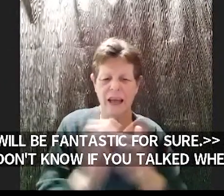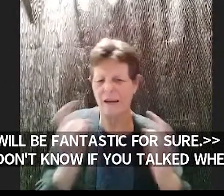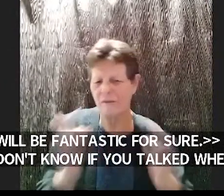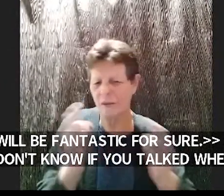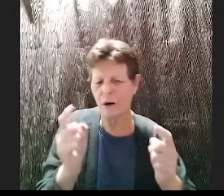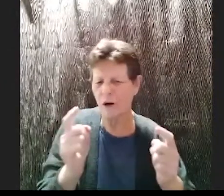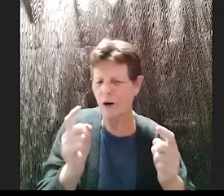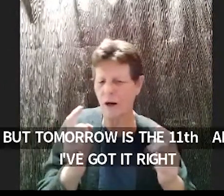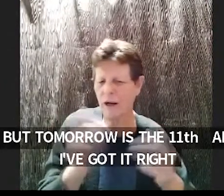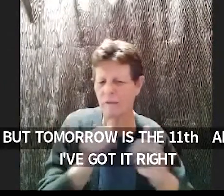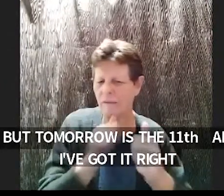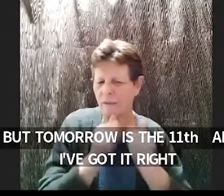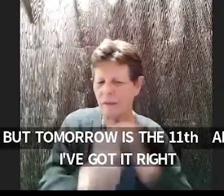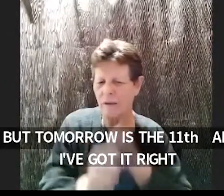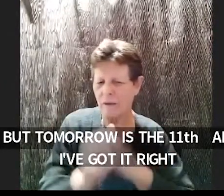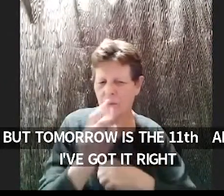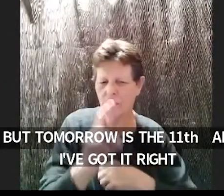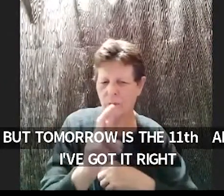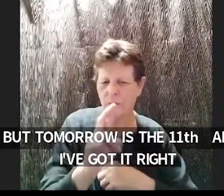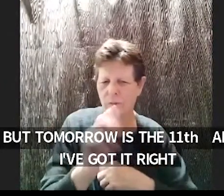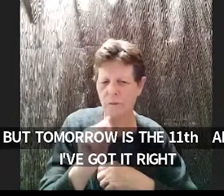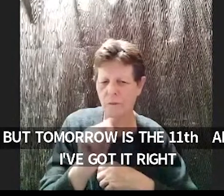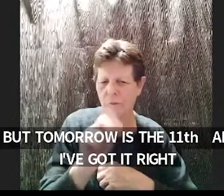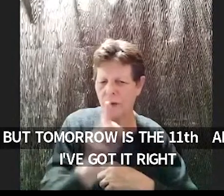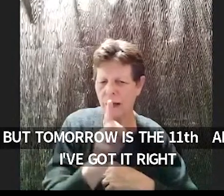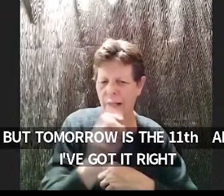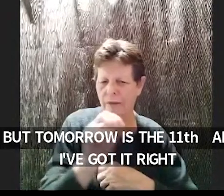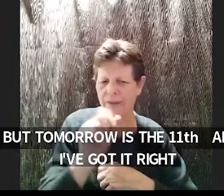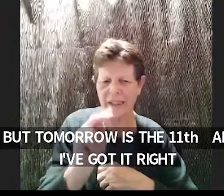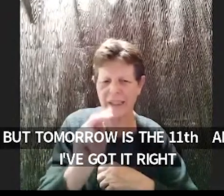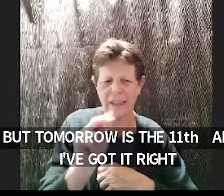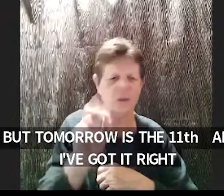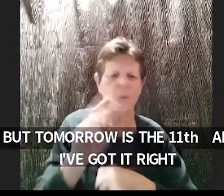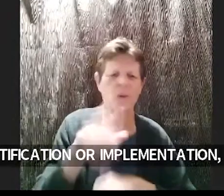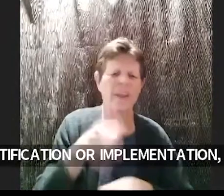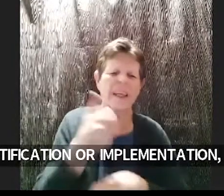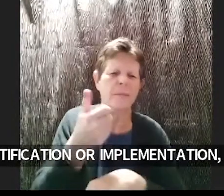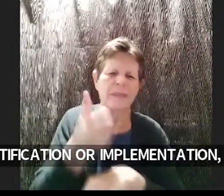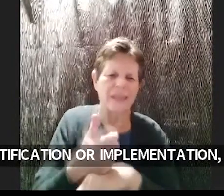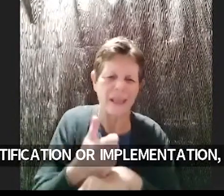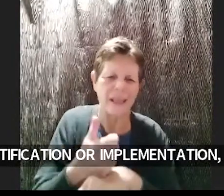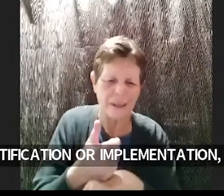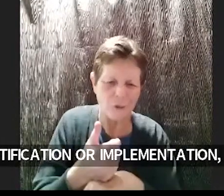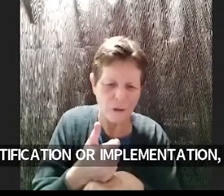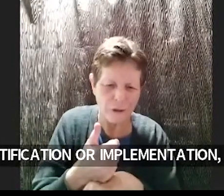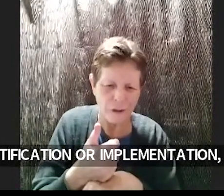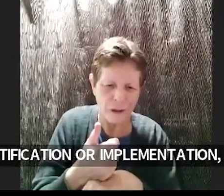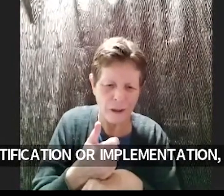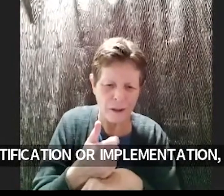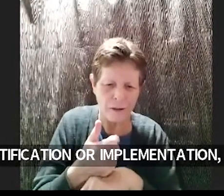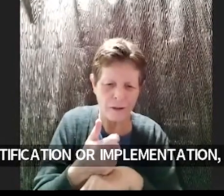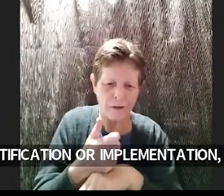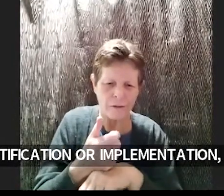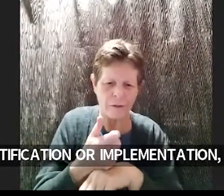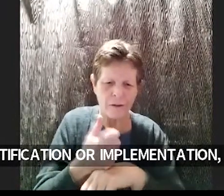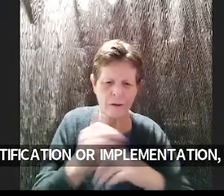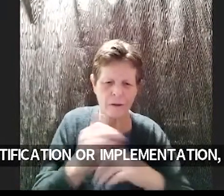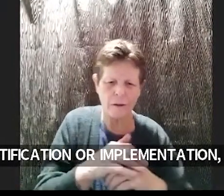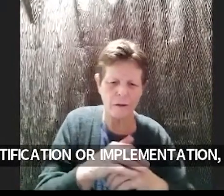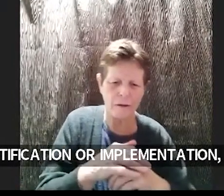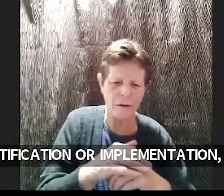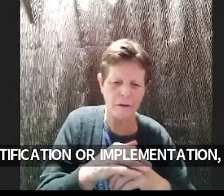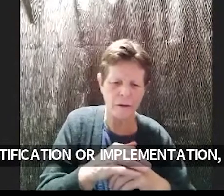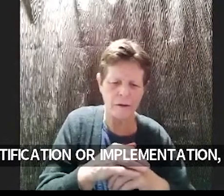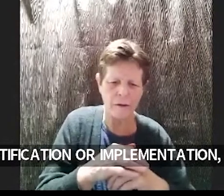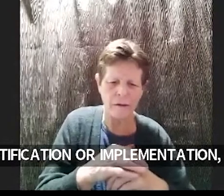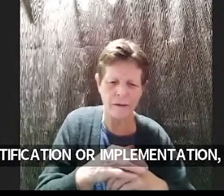implementation i'm not sure which of uh the canadians or not canadians sorry i'm so